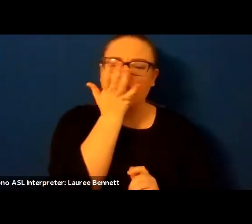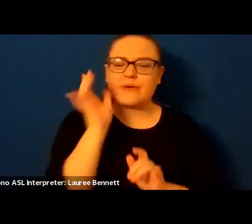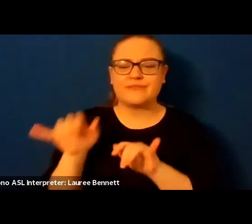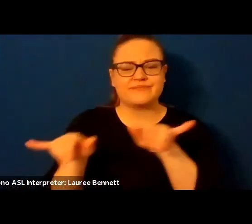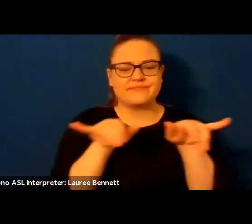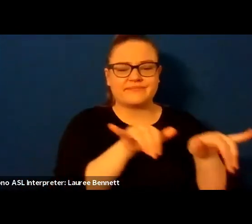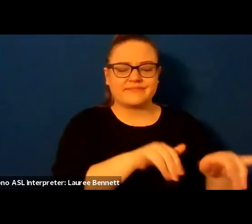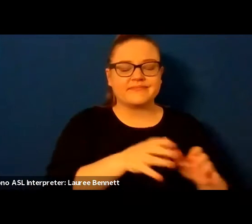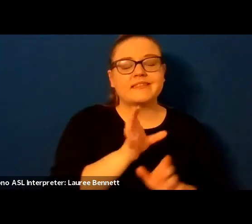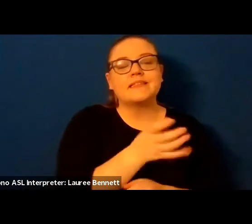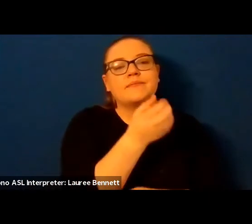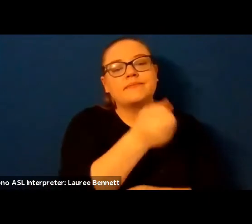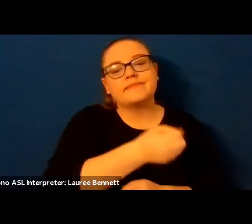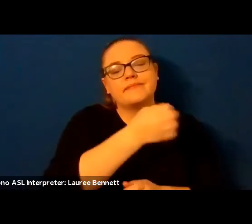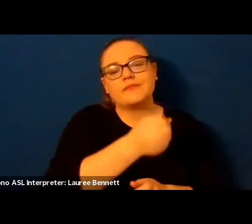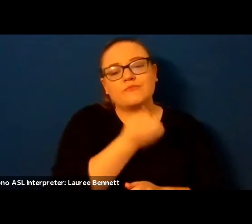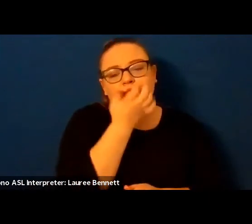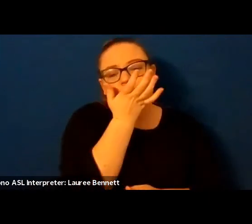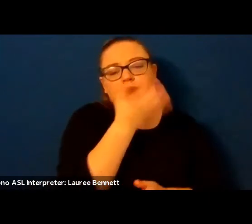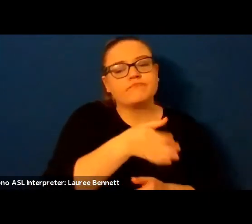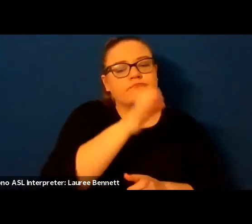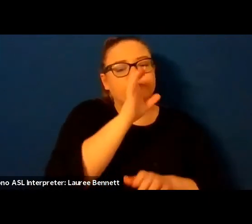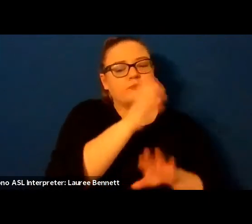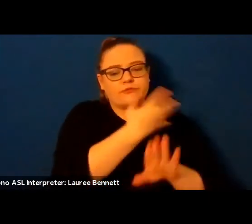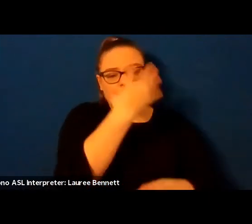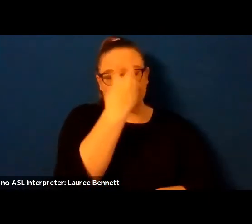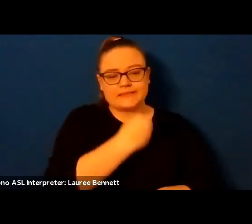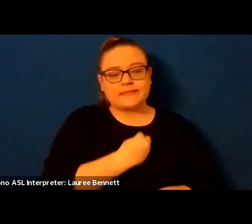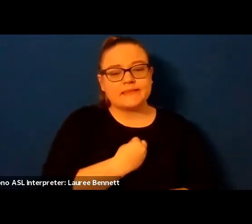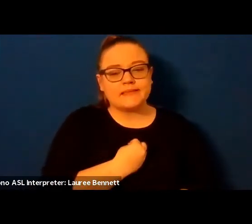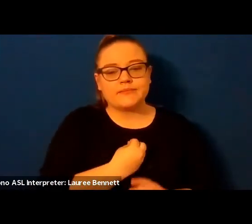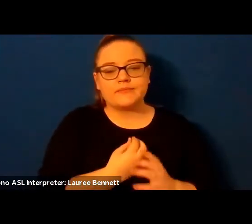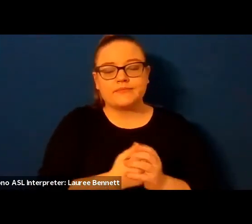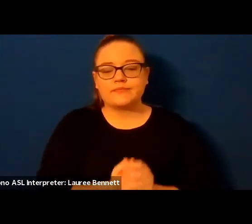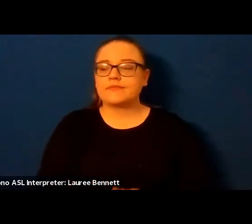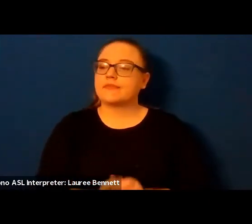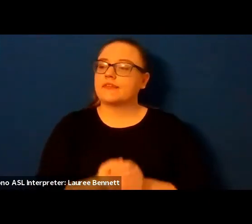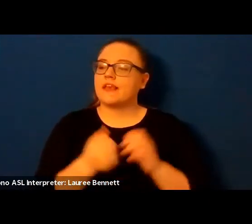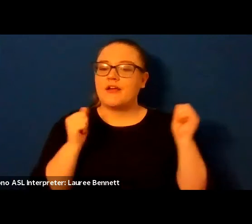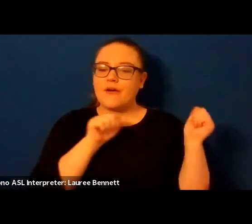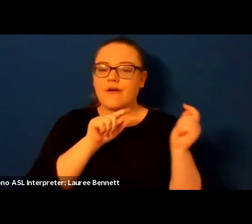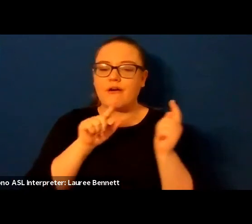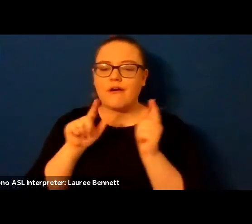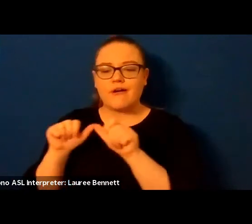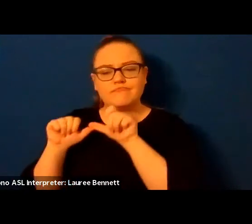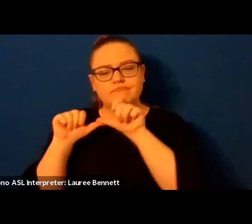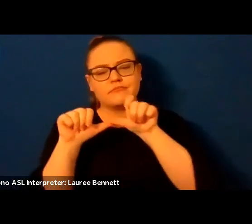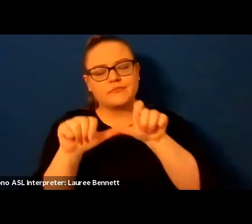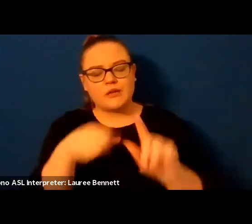for a cloud come down from heaven to pass by all this lasts until eighth grade